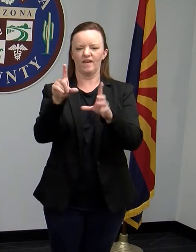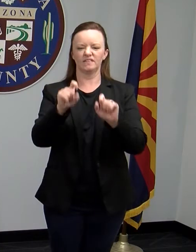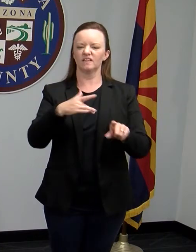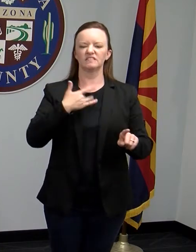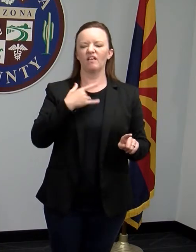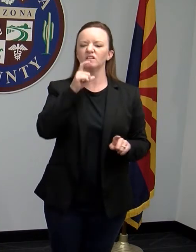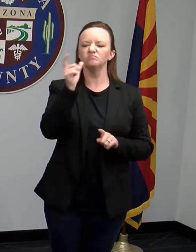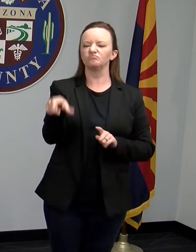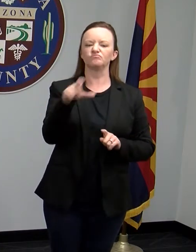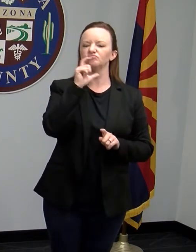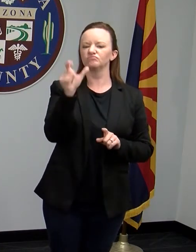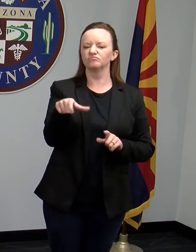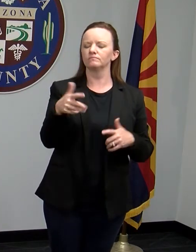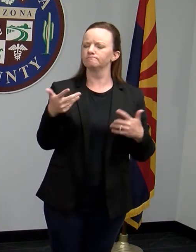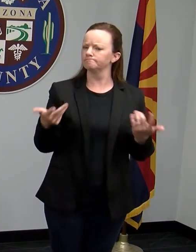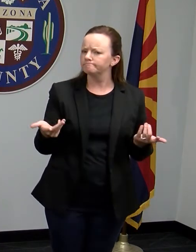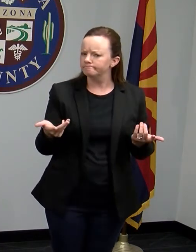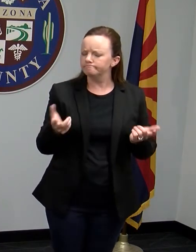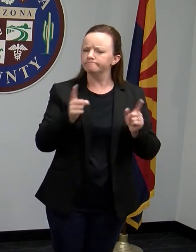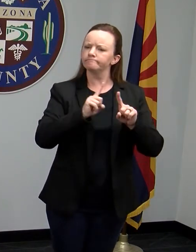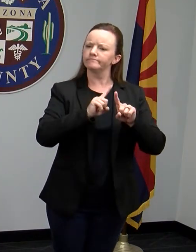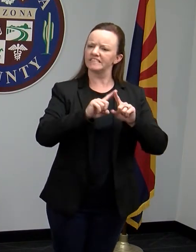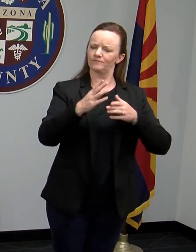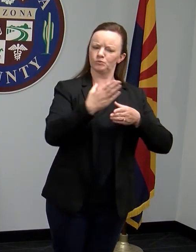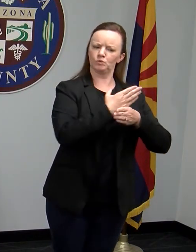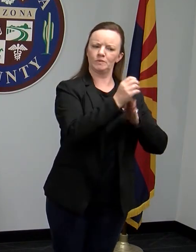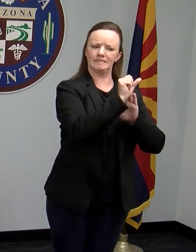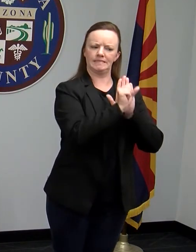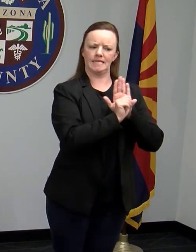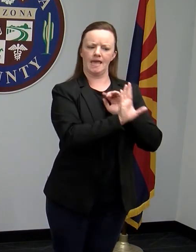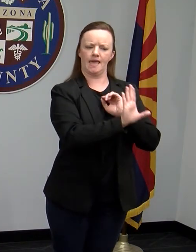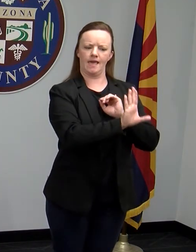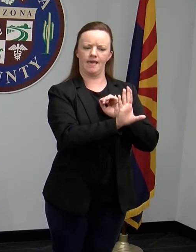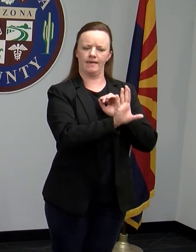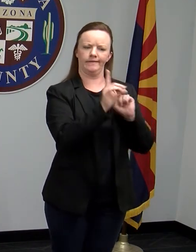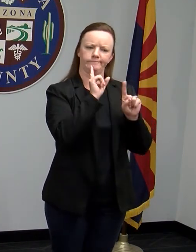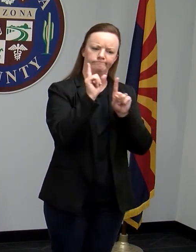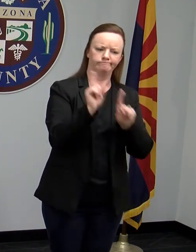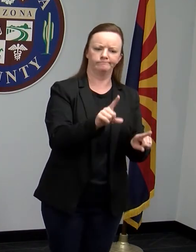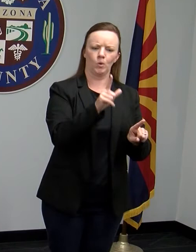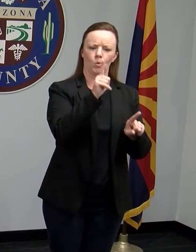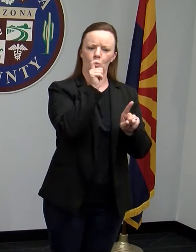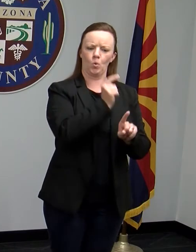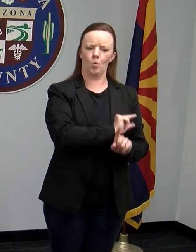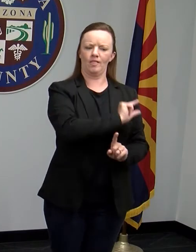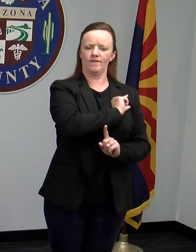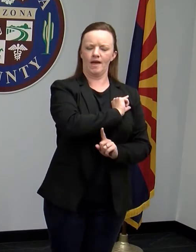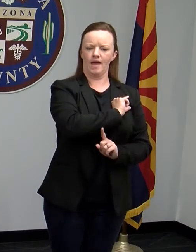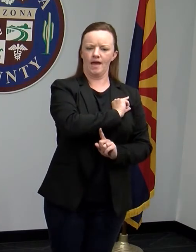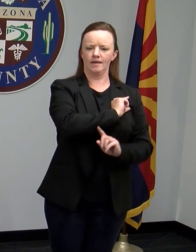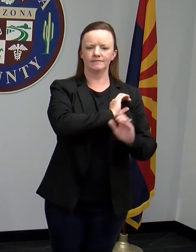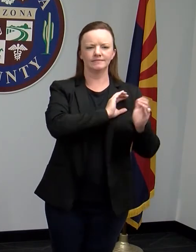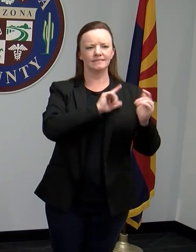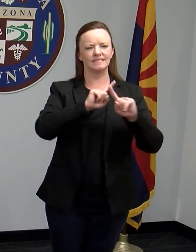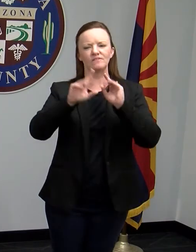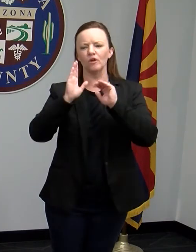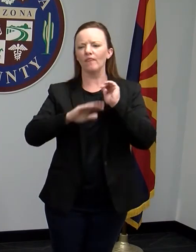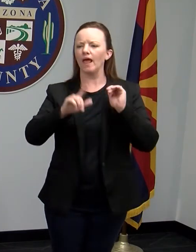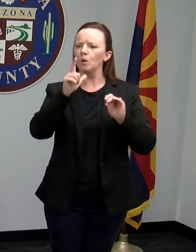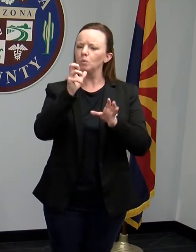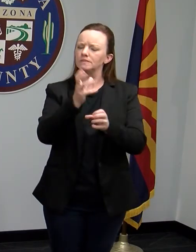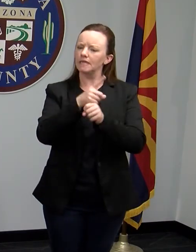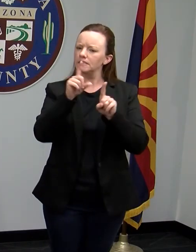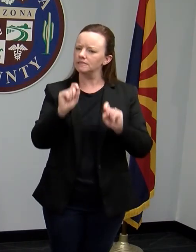Can you explain, is there a difference between what the state is saying about who qualified and then who's actually getting